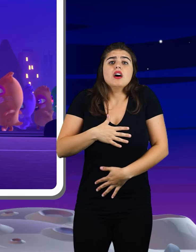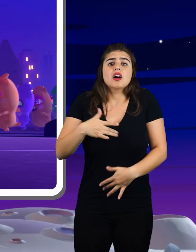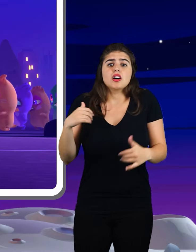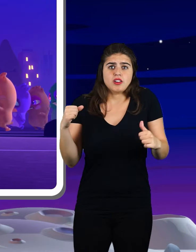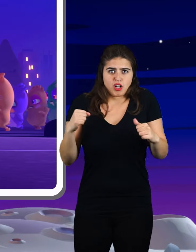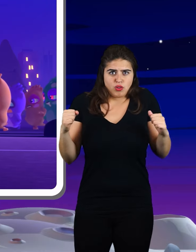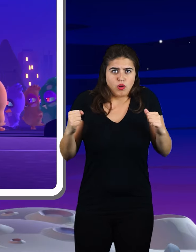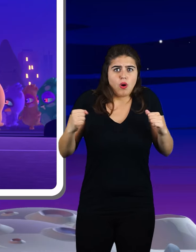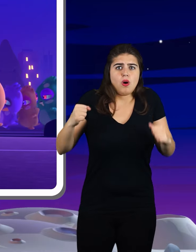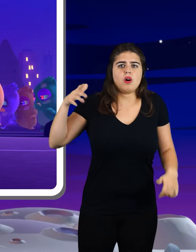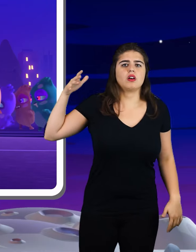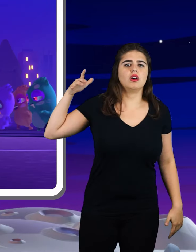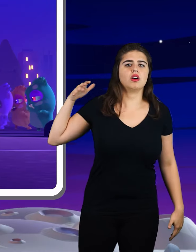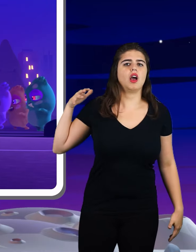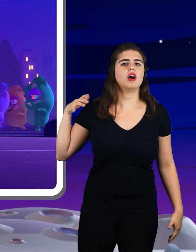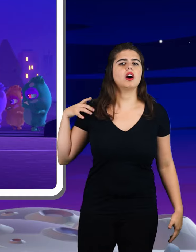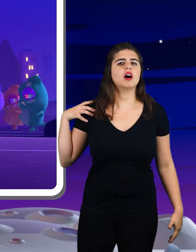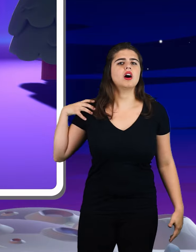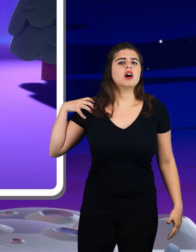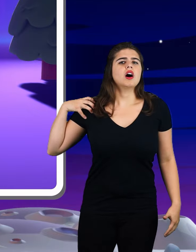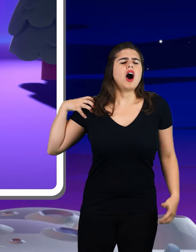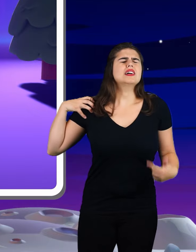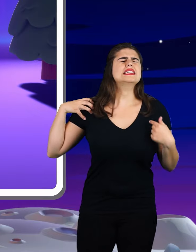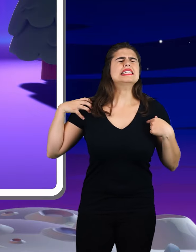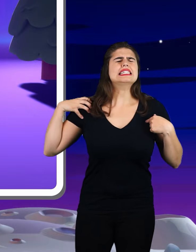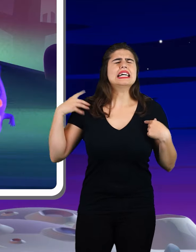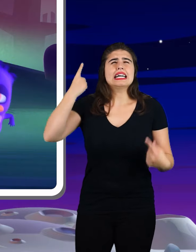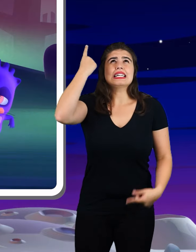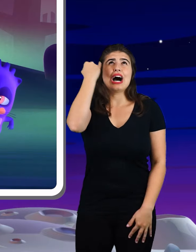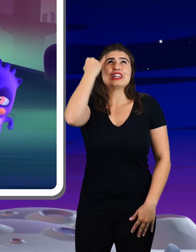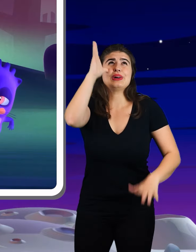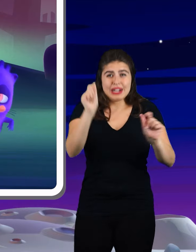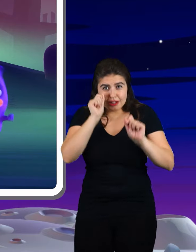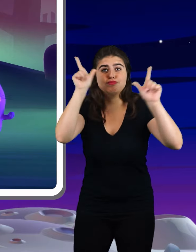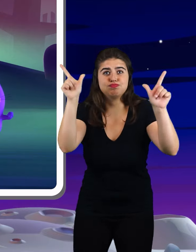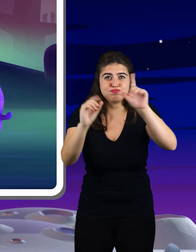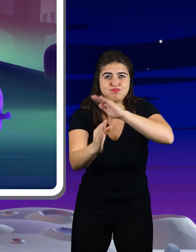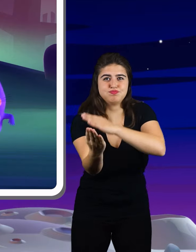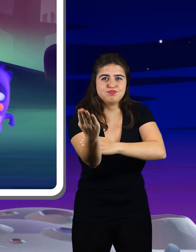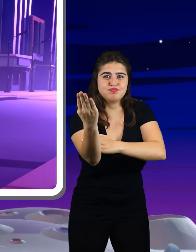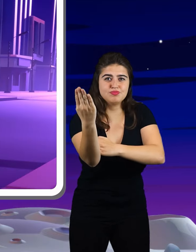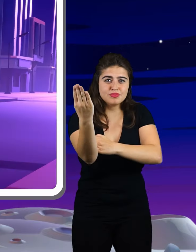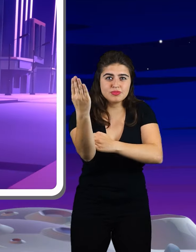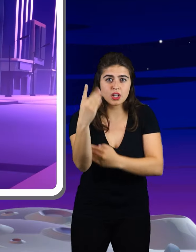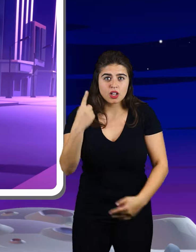You feel the cold hand And wonder if you'll ever see the sun You close your